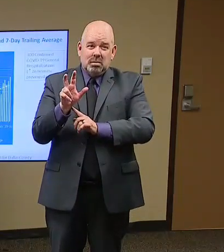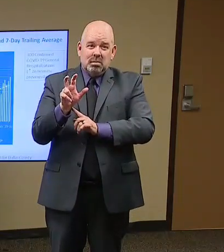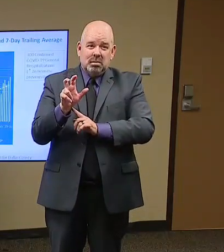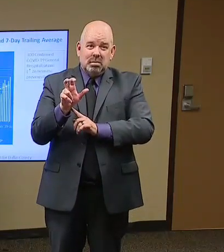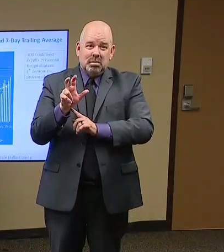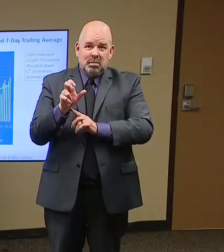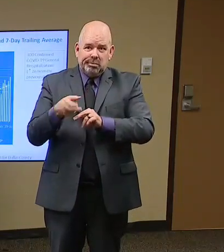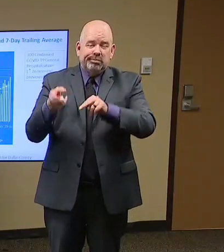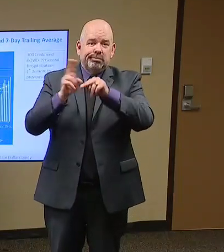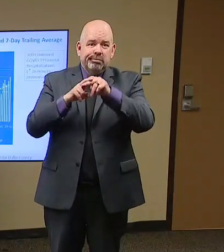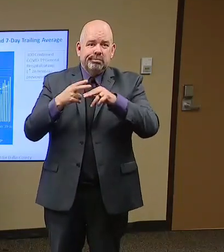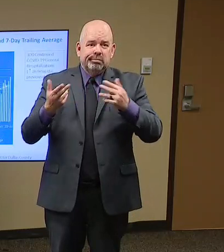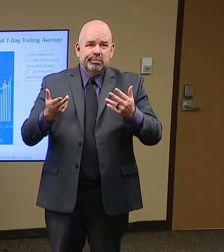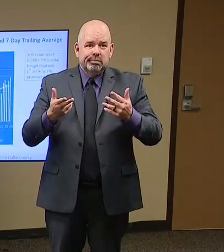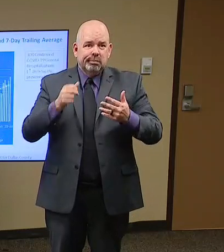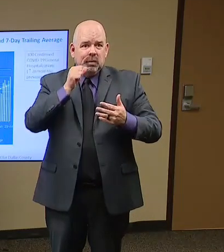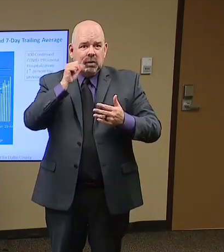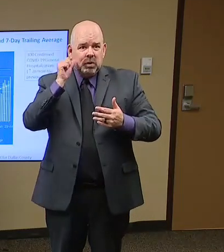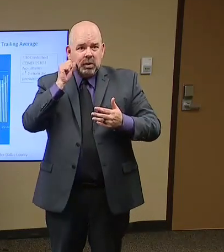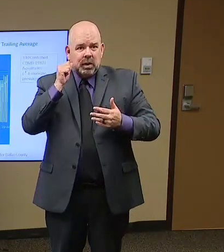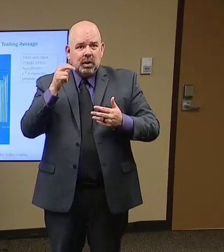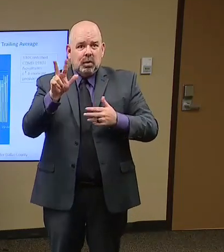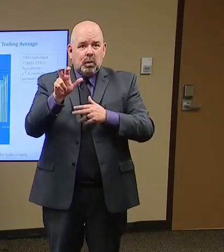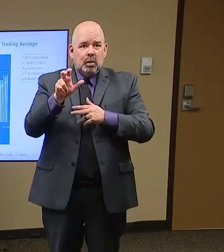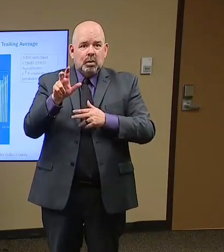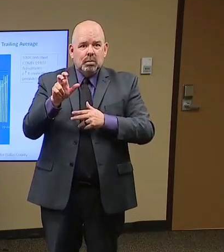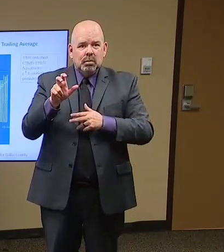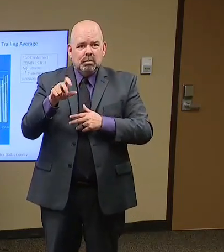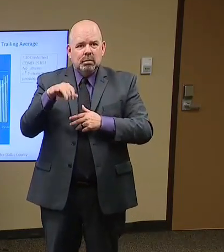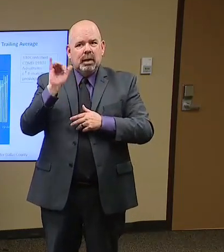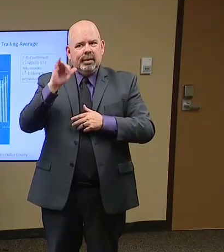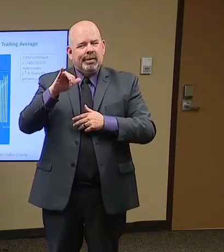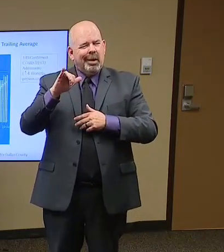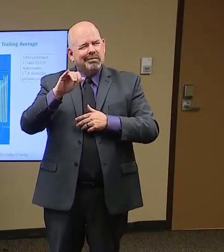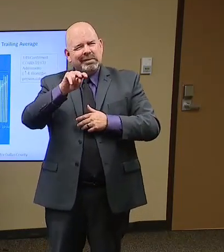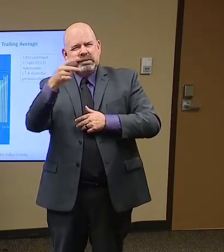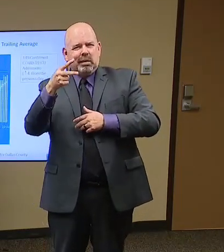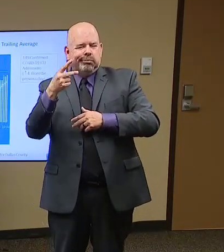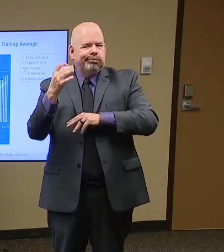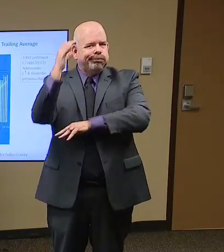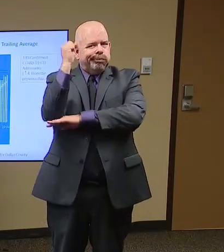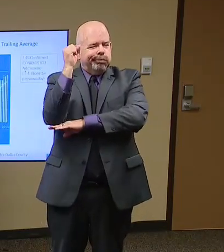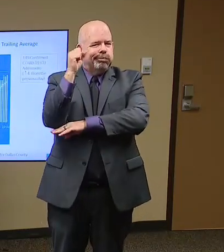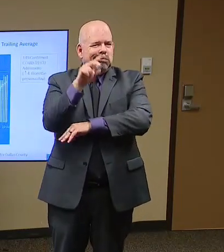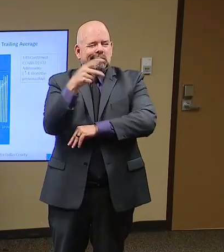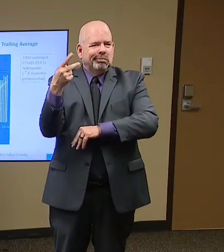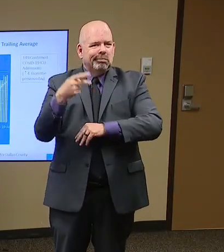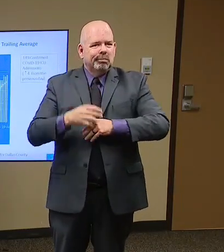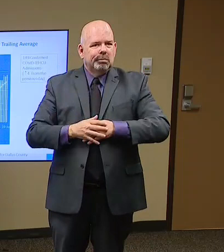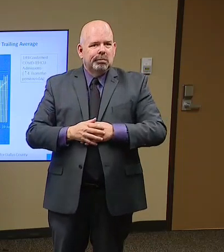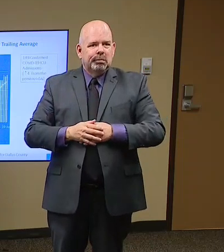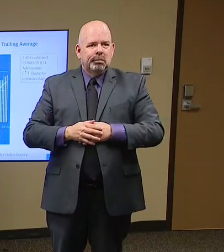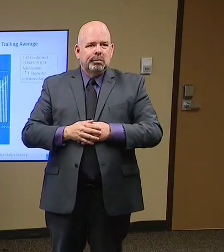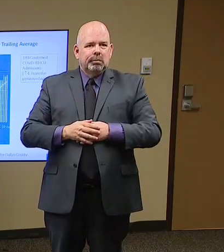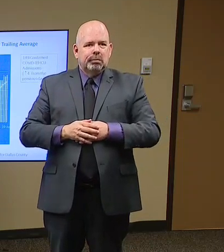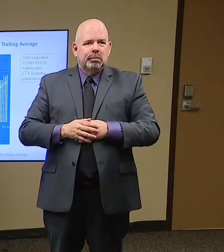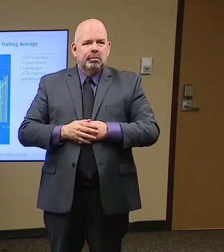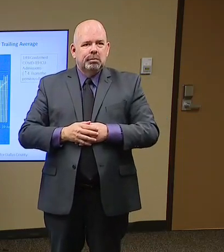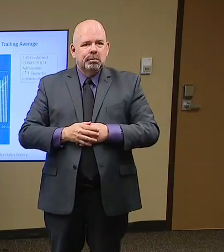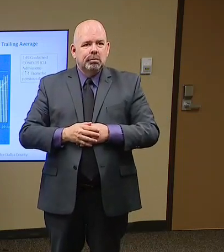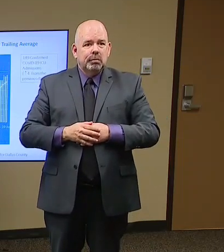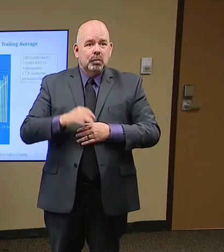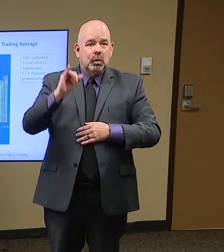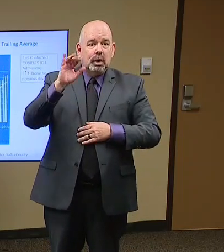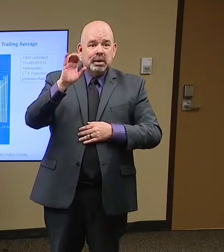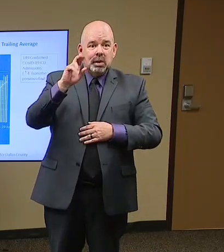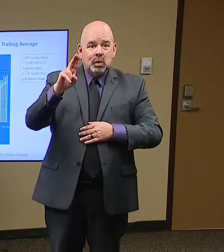second highest yesterday. Next slide. This is the confirmed COVID-19 ICU hospitalizations. Again, the last three